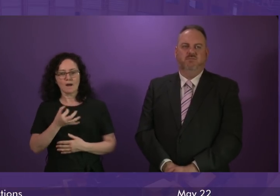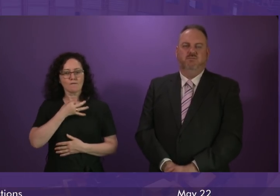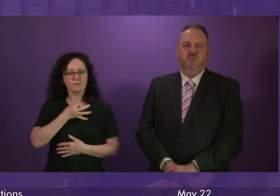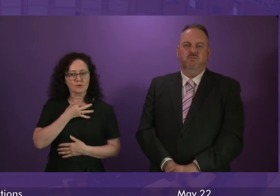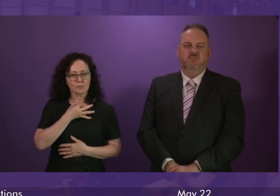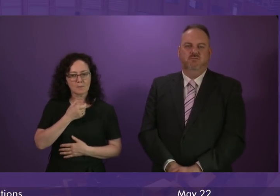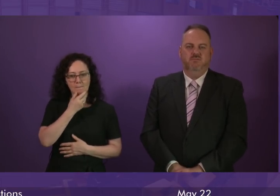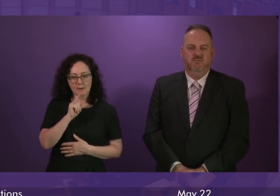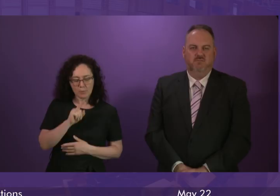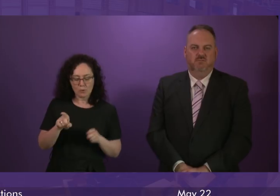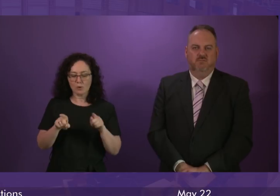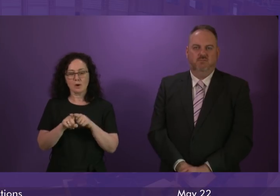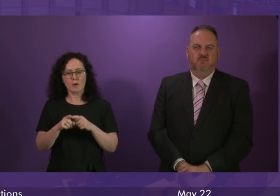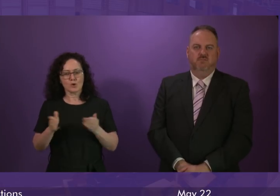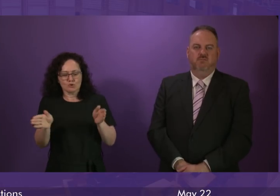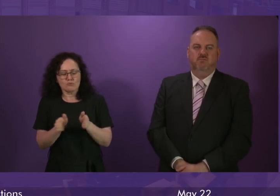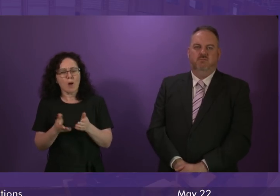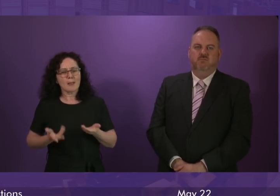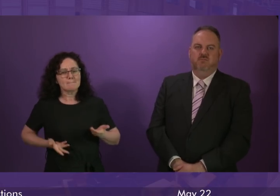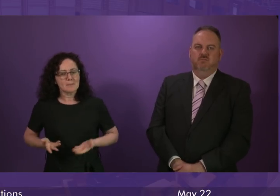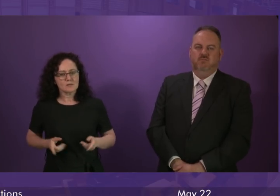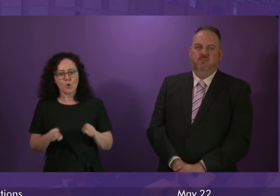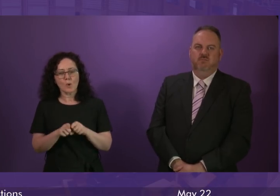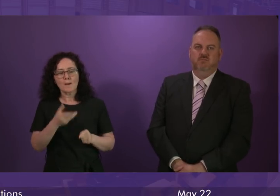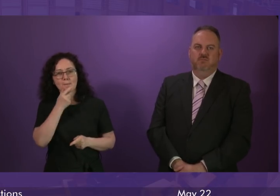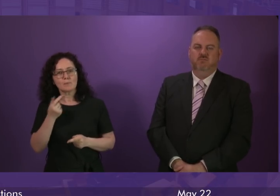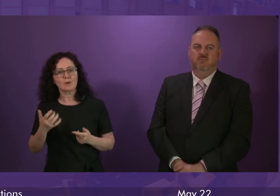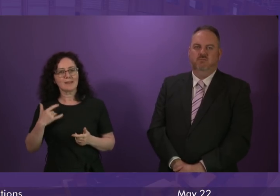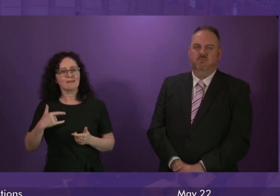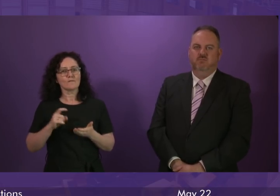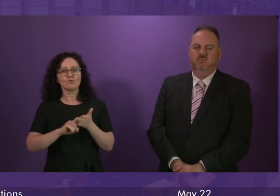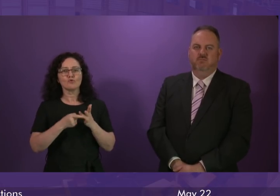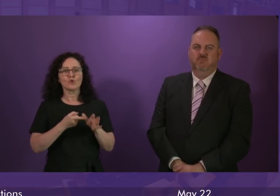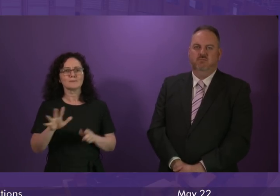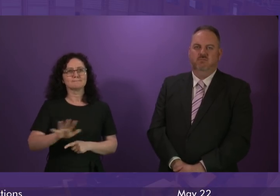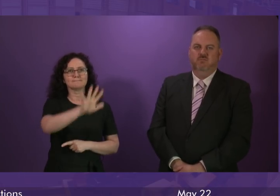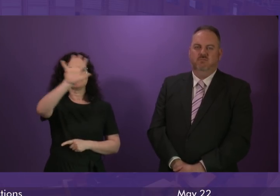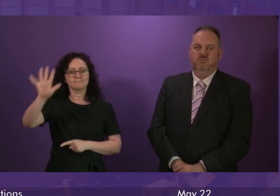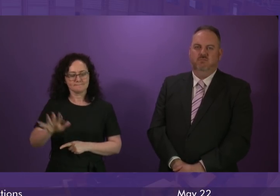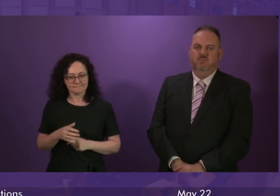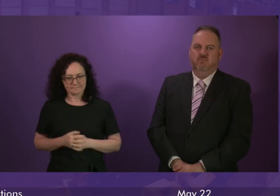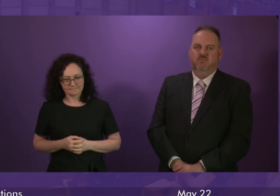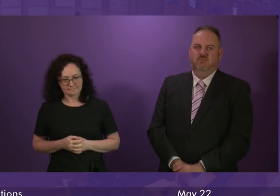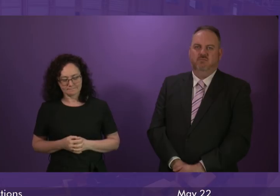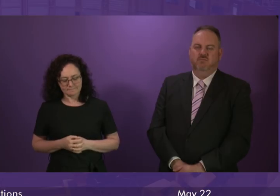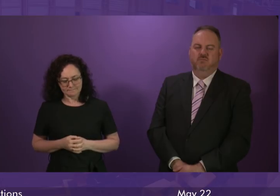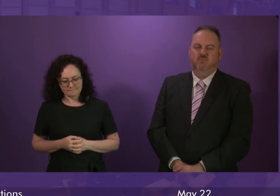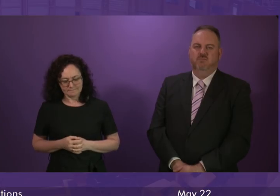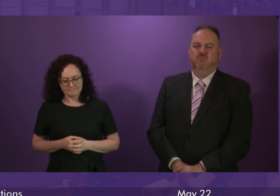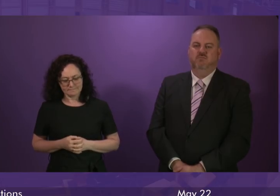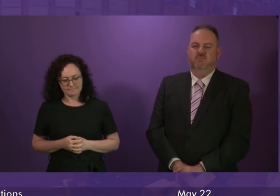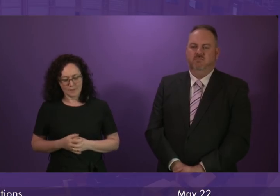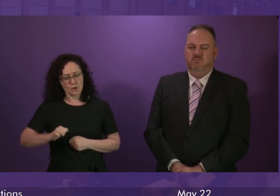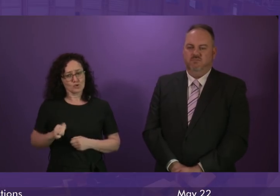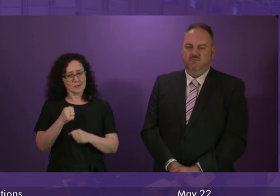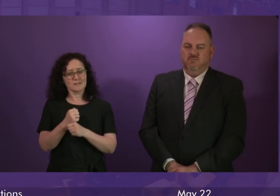who live in rural communities. Many of the levers here, of course, do lie with the UK Government, which is why the Scottish Government